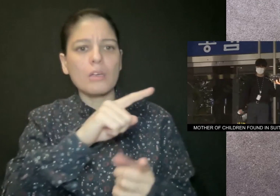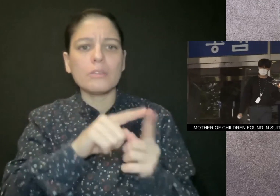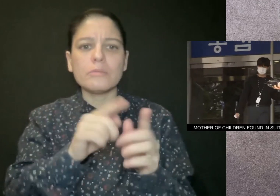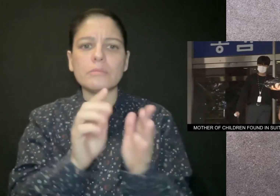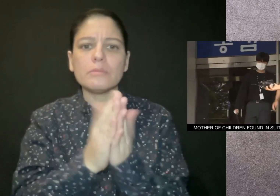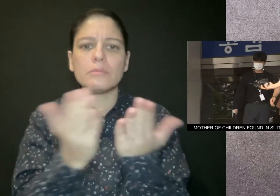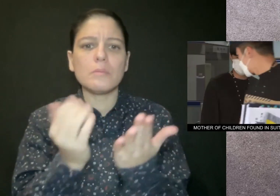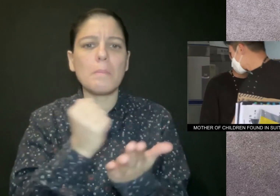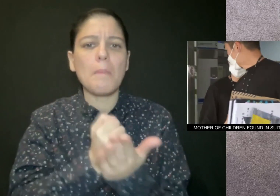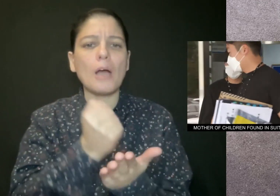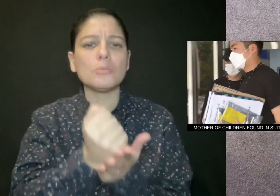Zealand citizen.